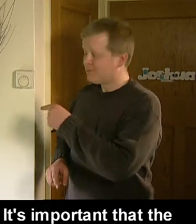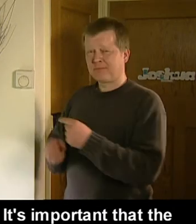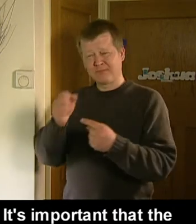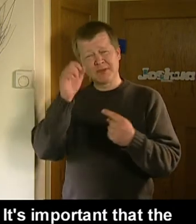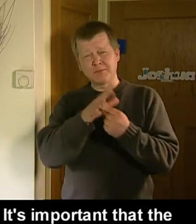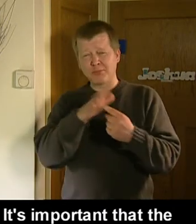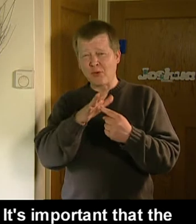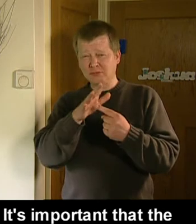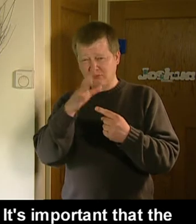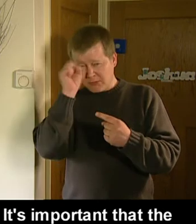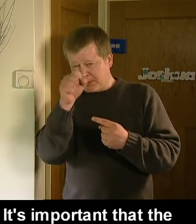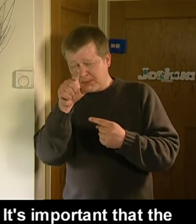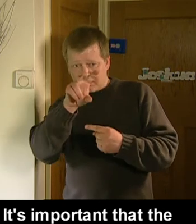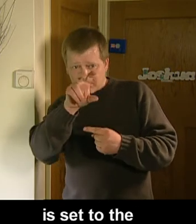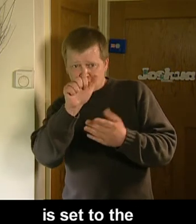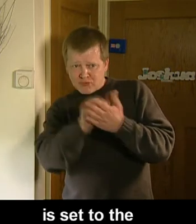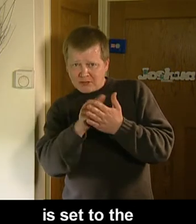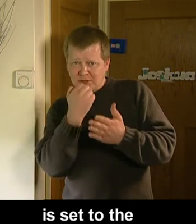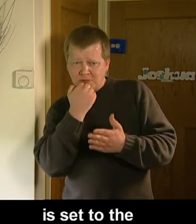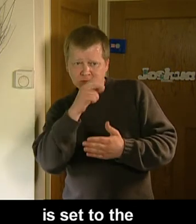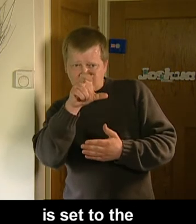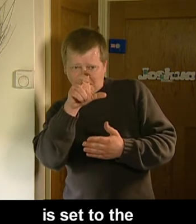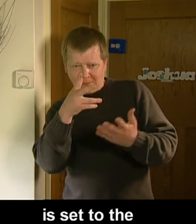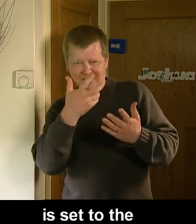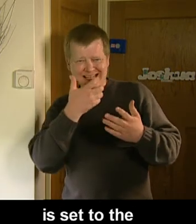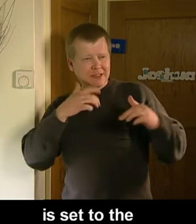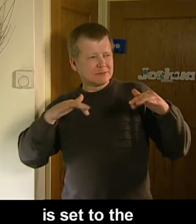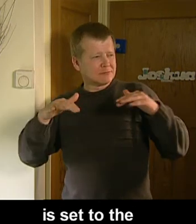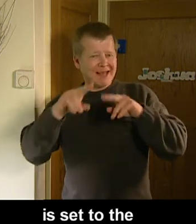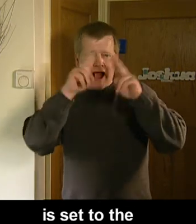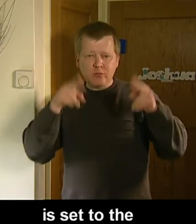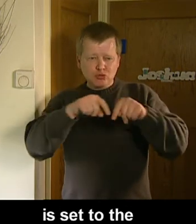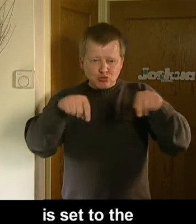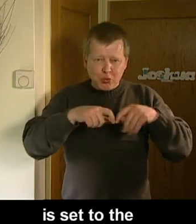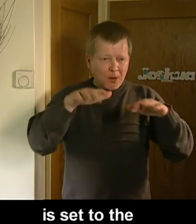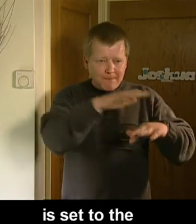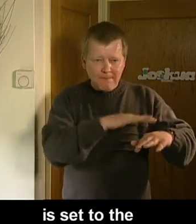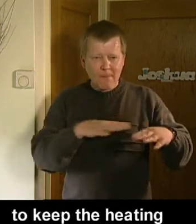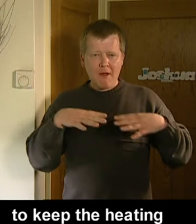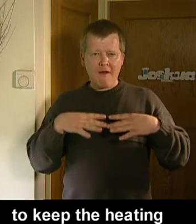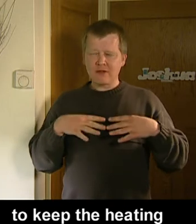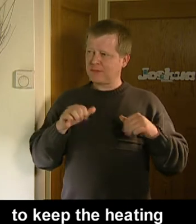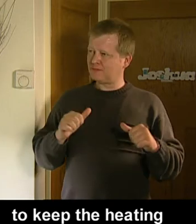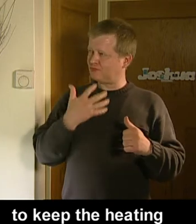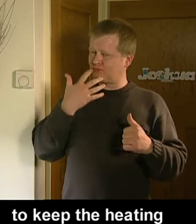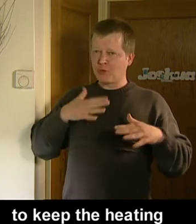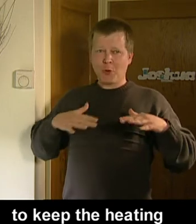It's important that the room thermostat is set to the right temperature to keep the heating levels comfortable.